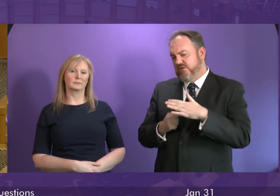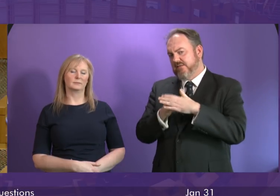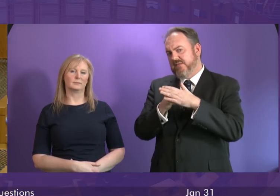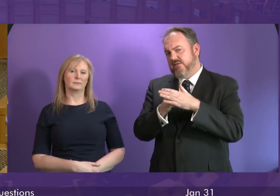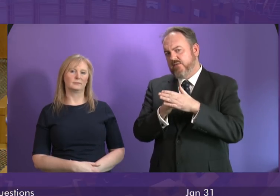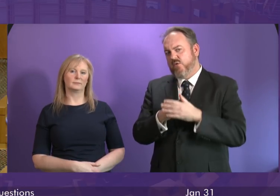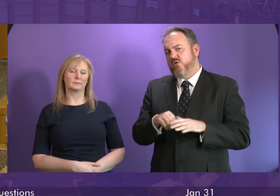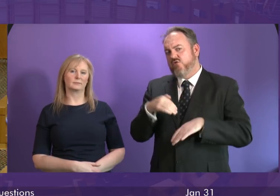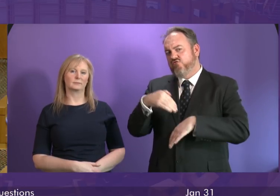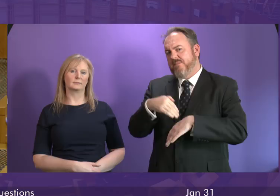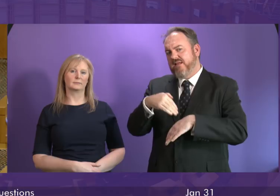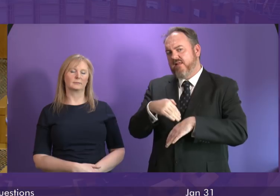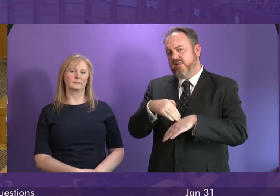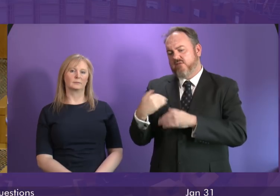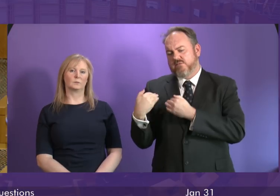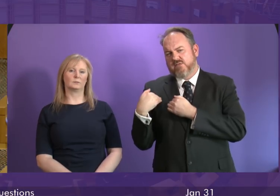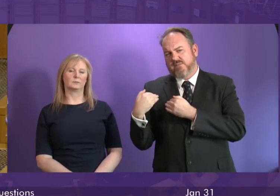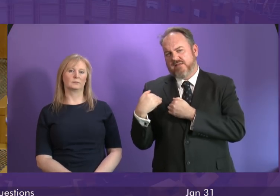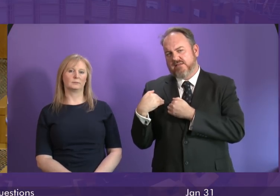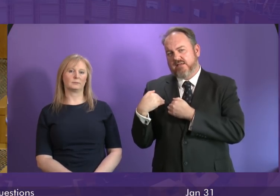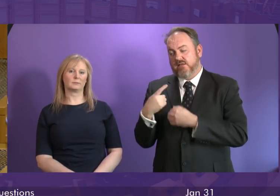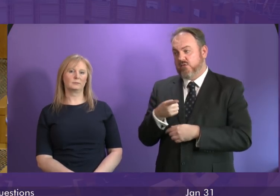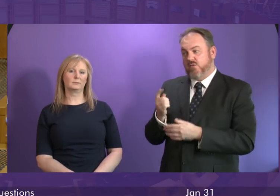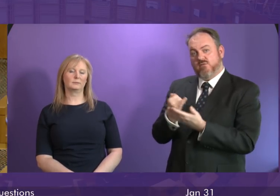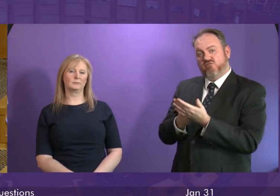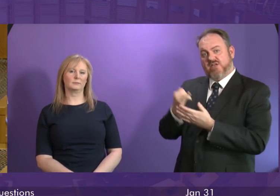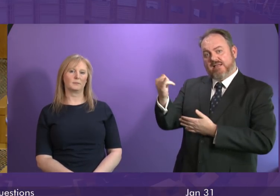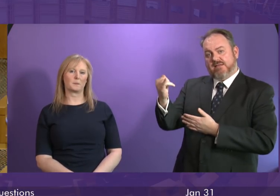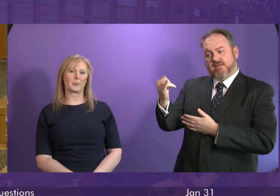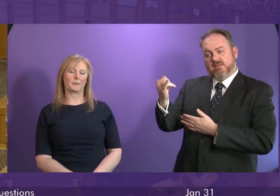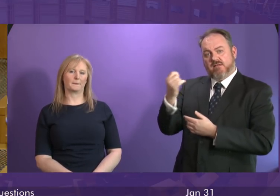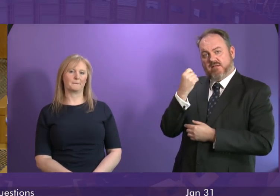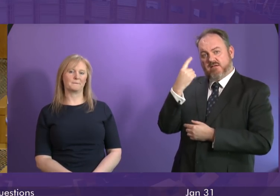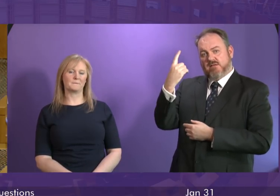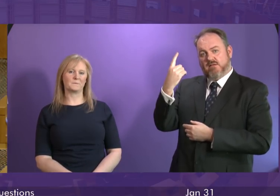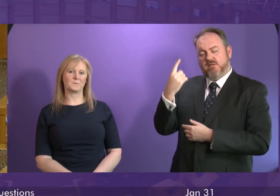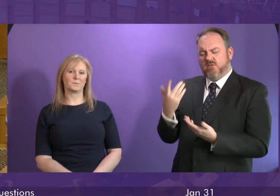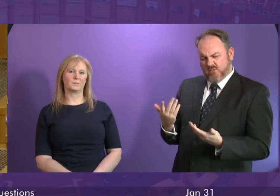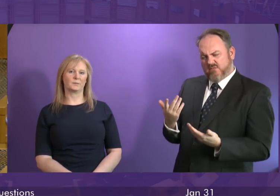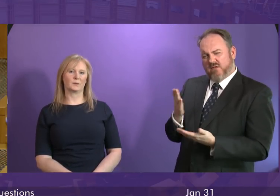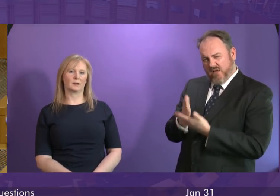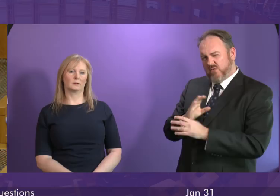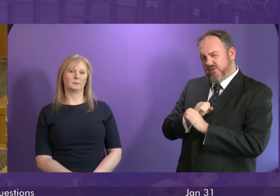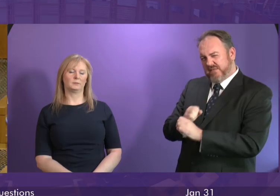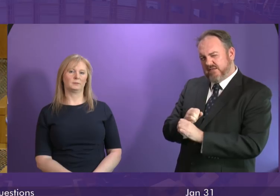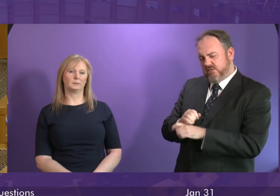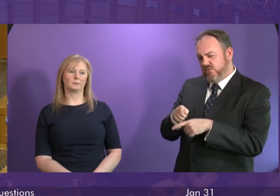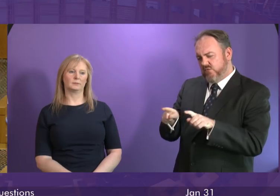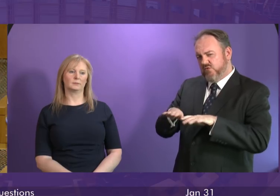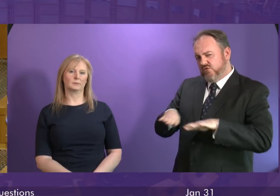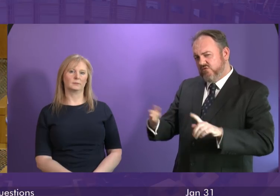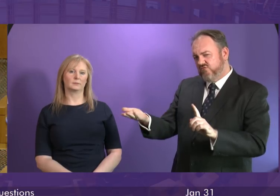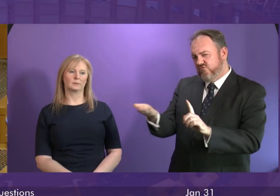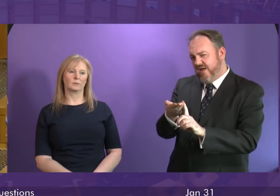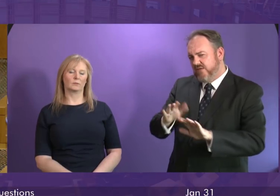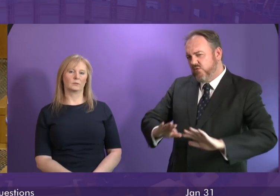voted to reject them so I think it is fair to question the first minister and her commitment to children's rights rather